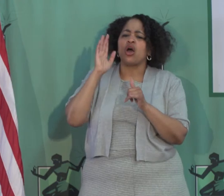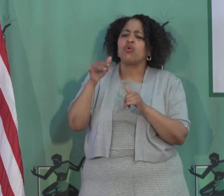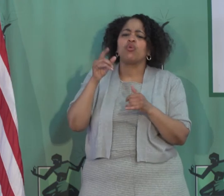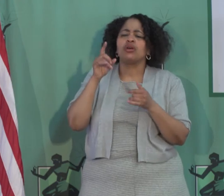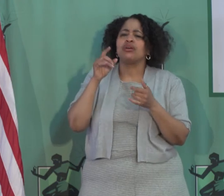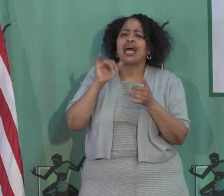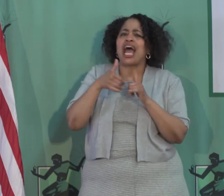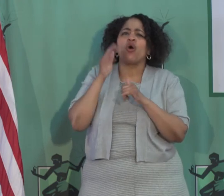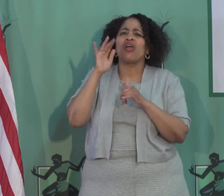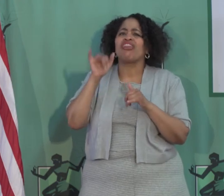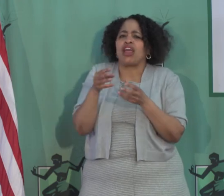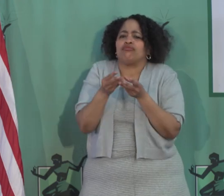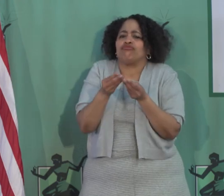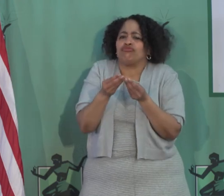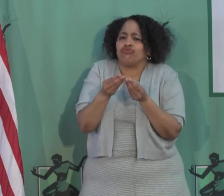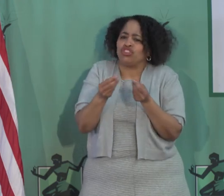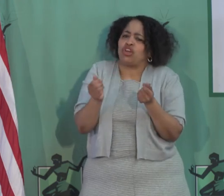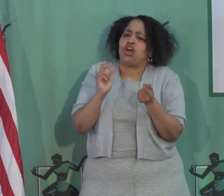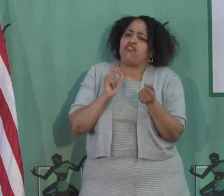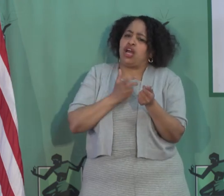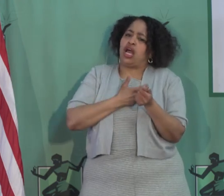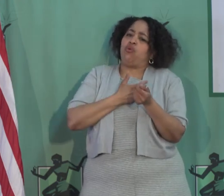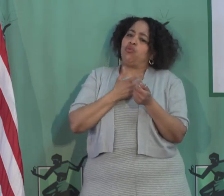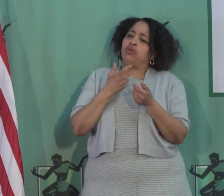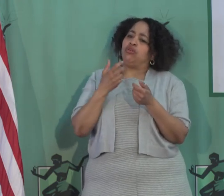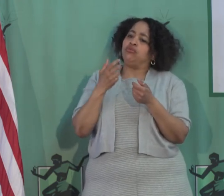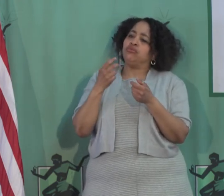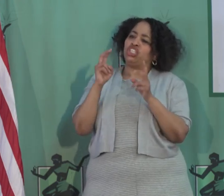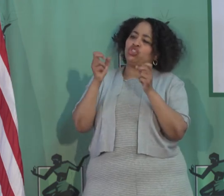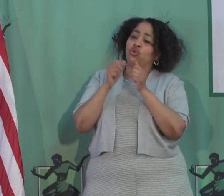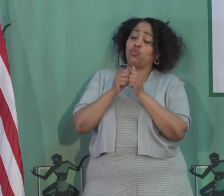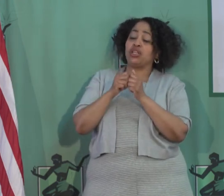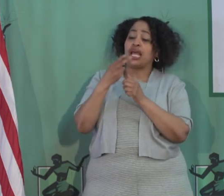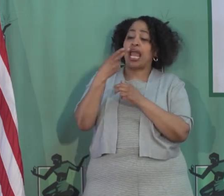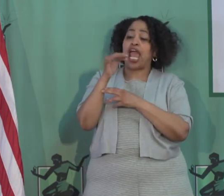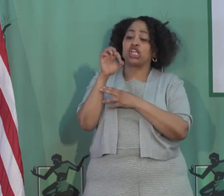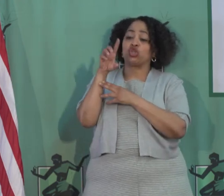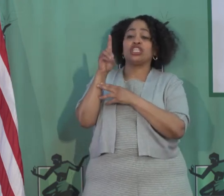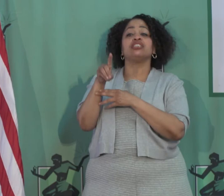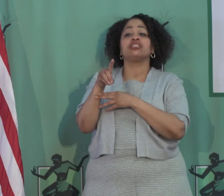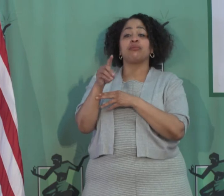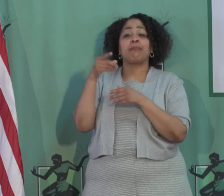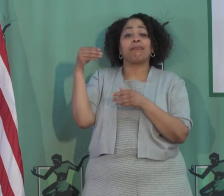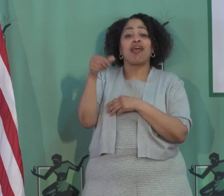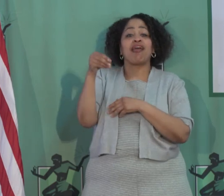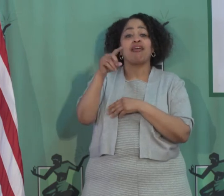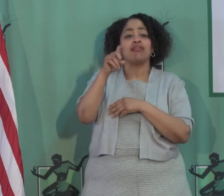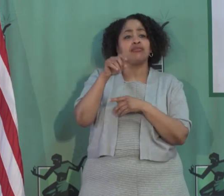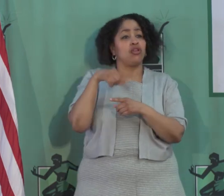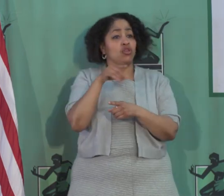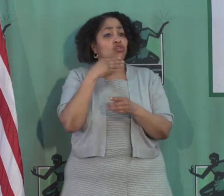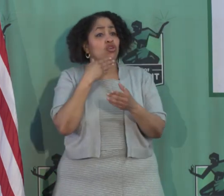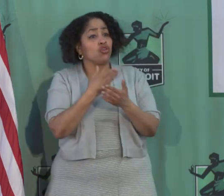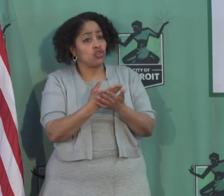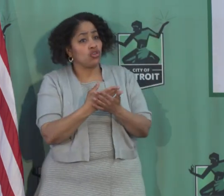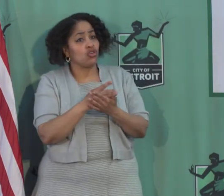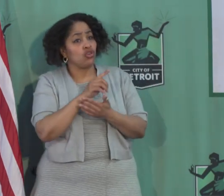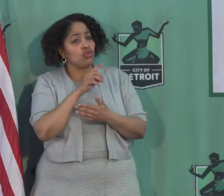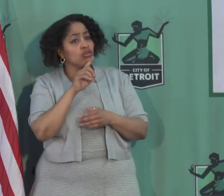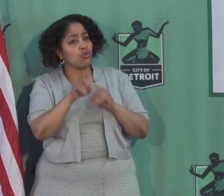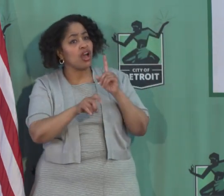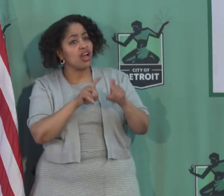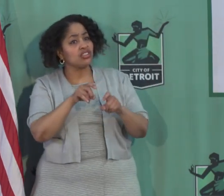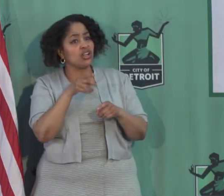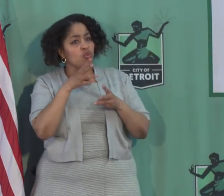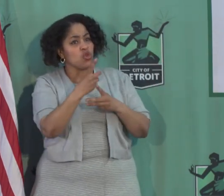about possible hazardous duty pay? Those are really good questions, Jim. And you can be part of our cabinet,